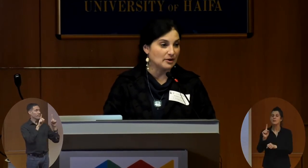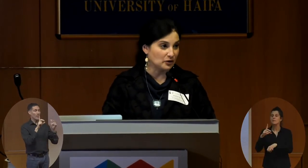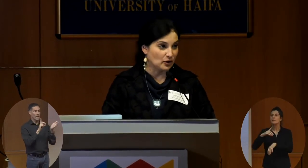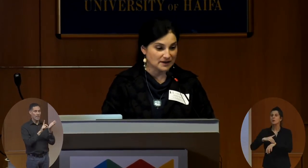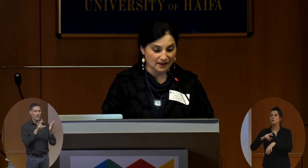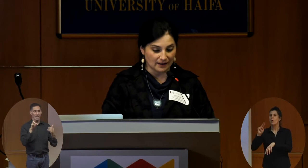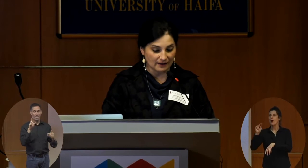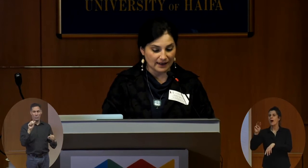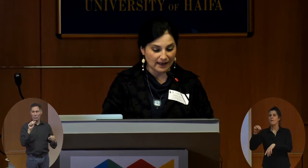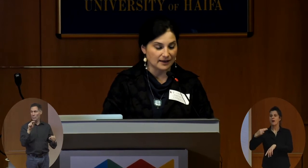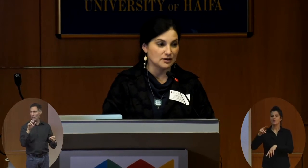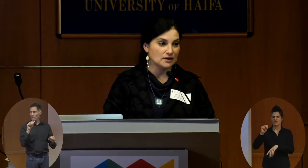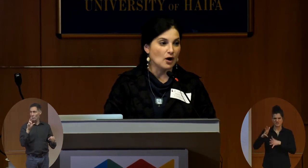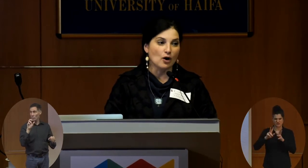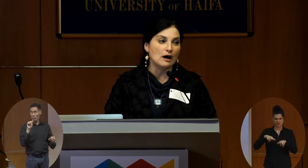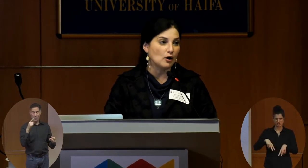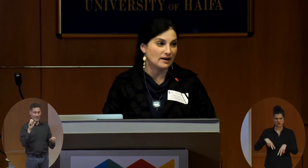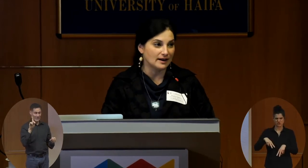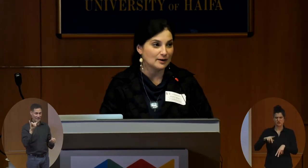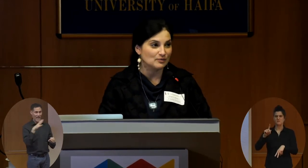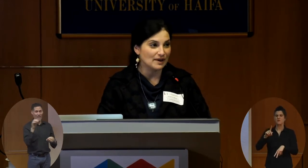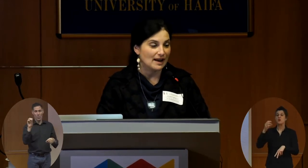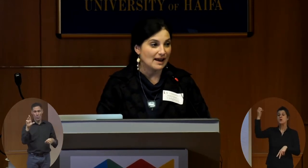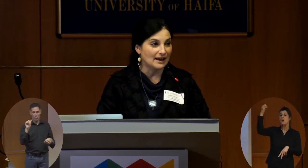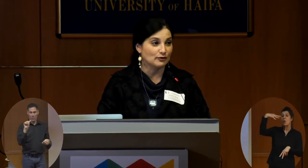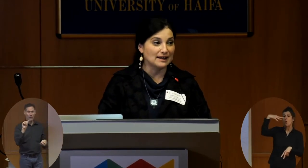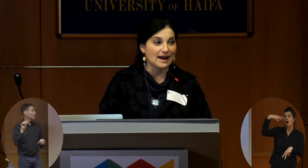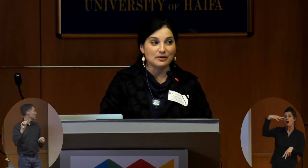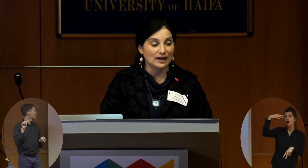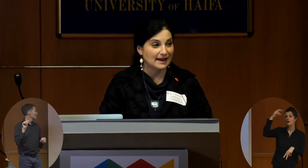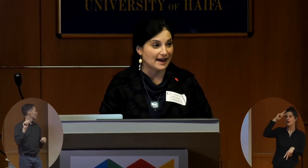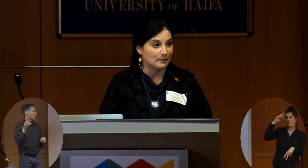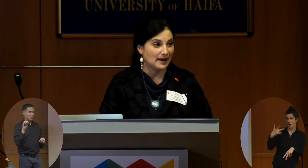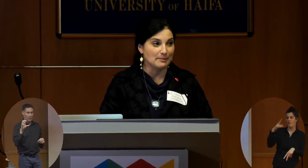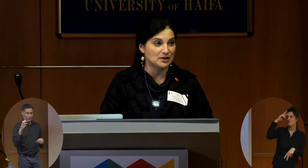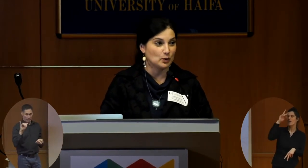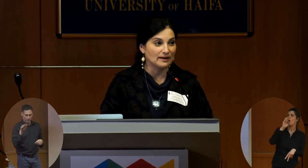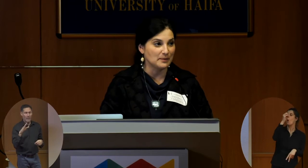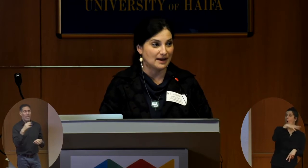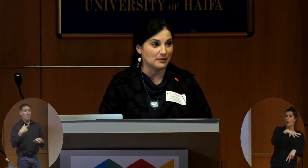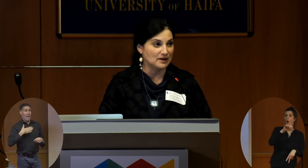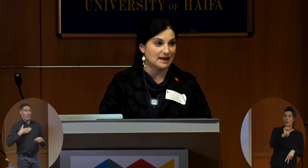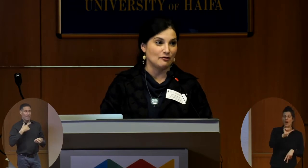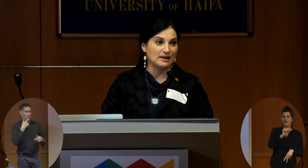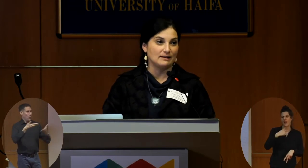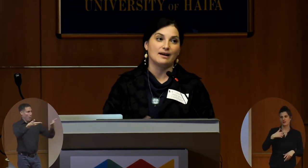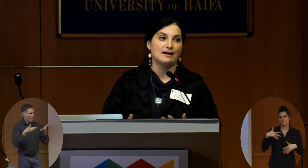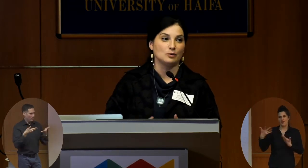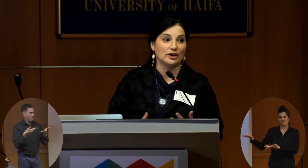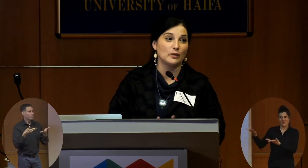Raman Novogrodzky and Ora Ohanin. And I'm really happy to welcome them because I've been working